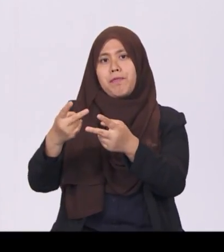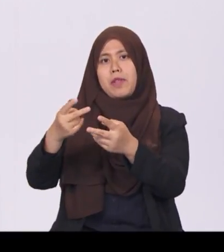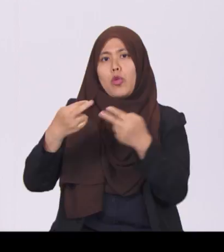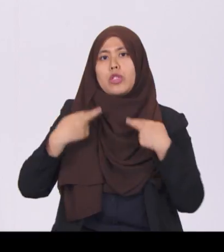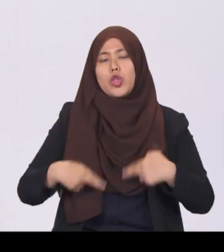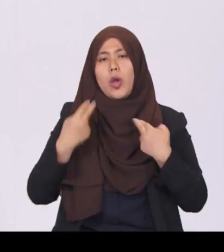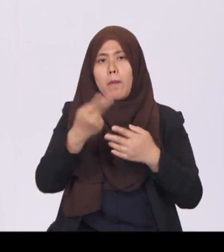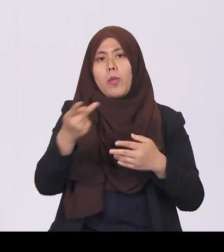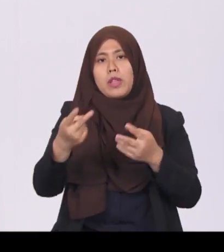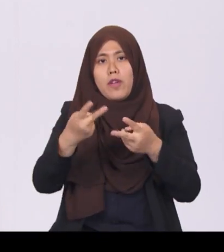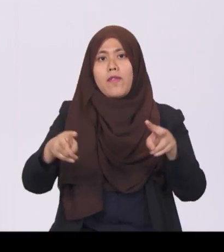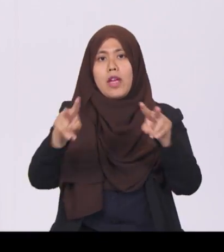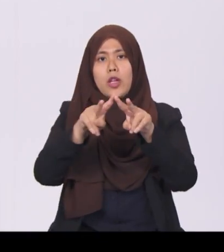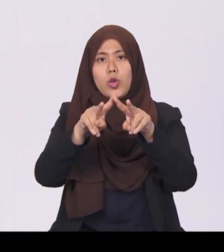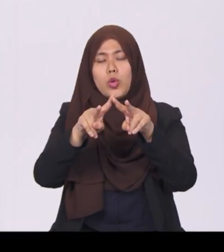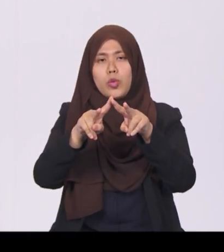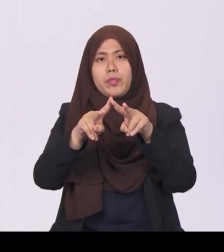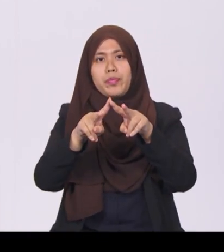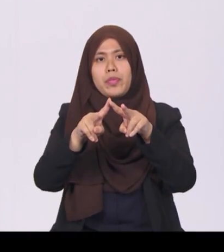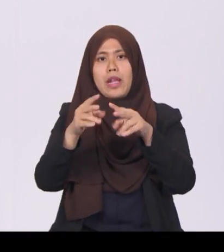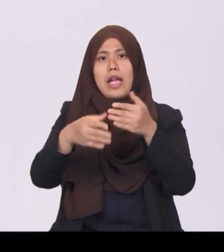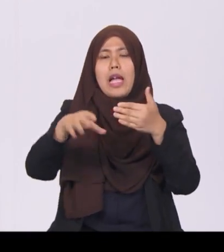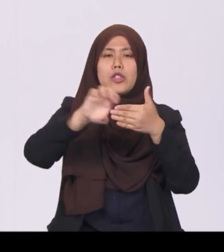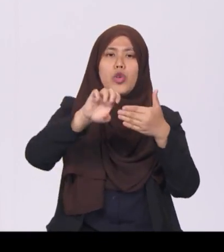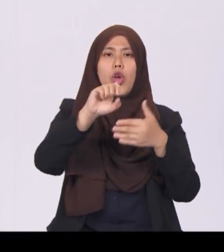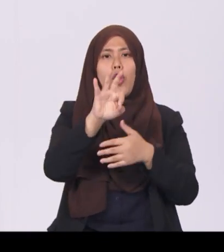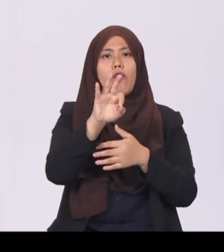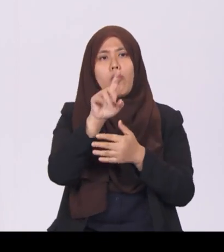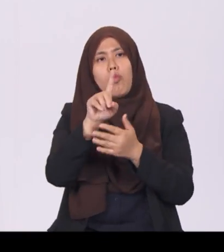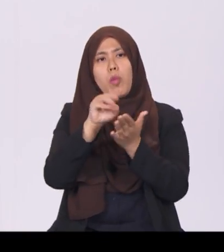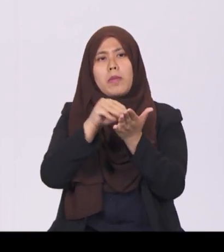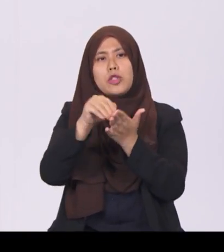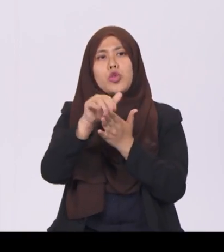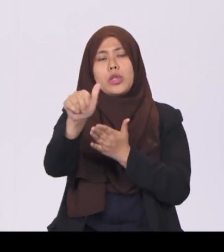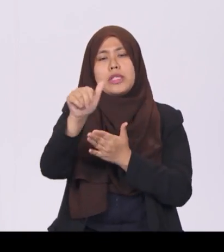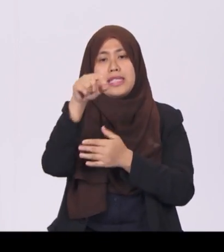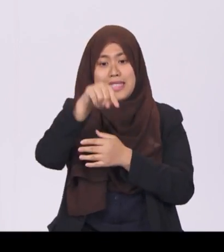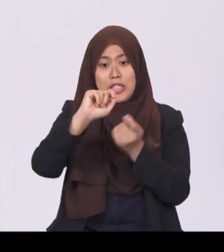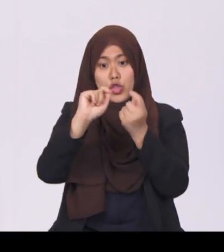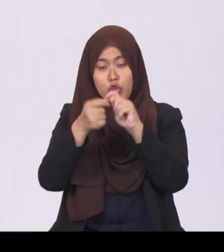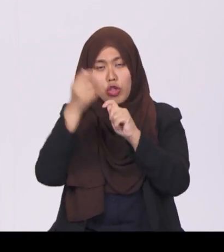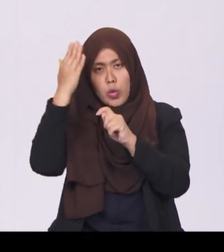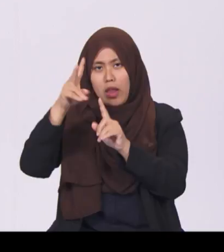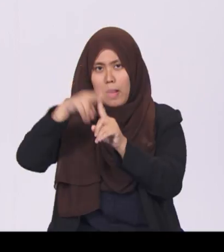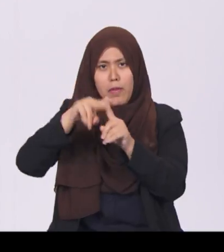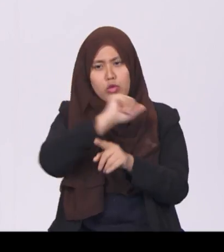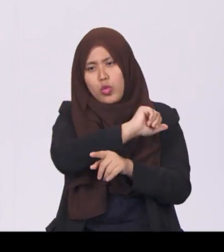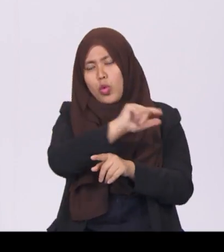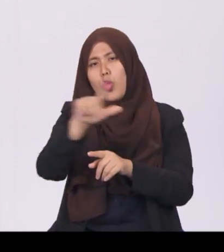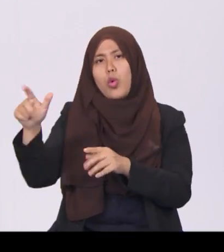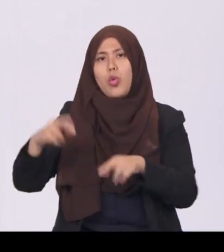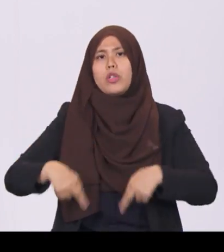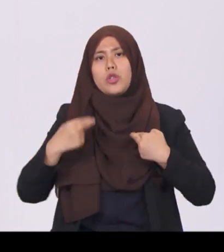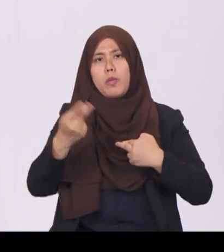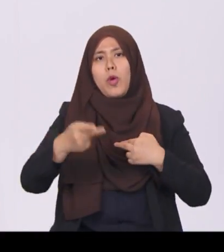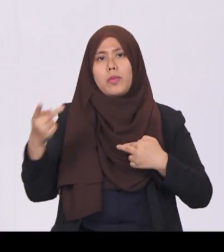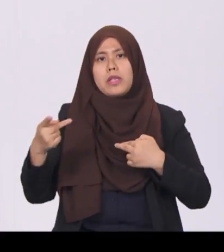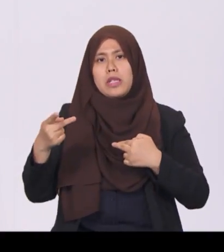of $1 million. This change will apply to all residential properties acquired from tomorrow.